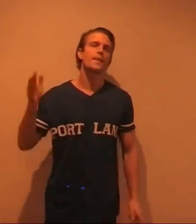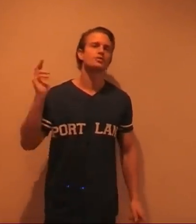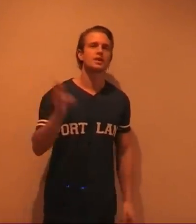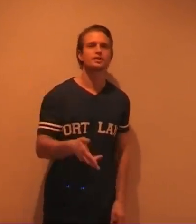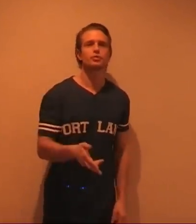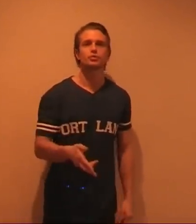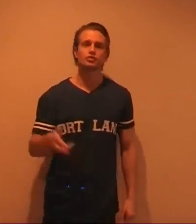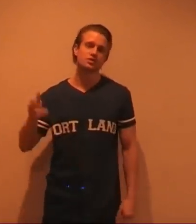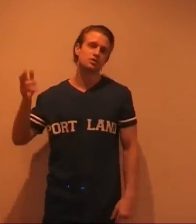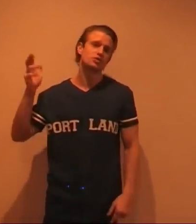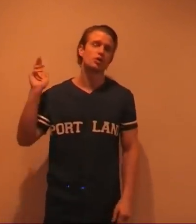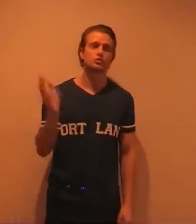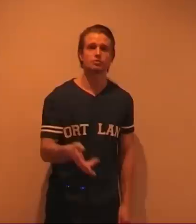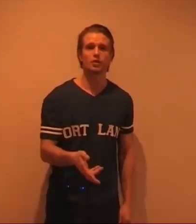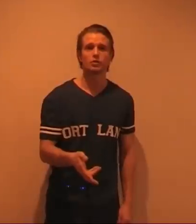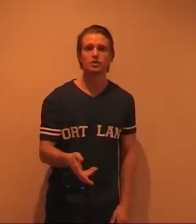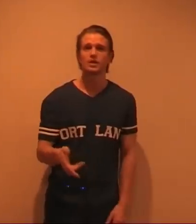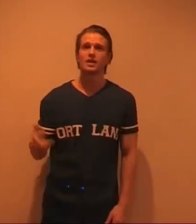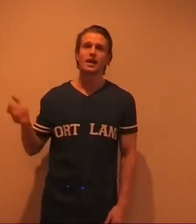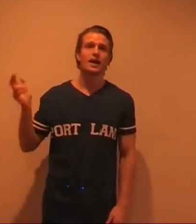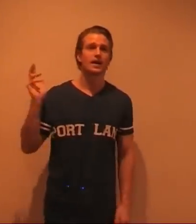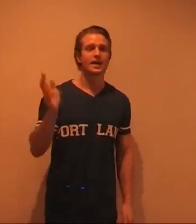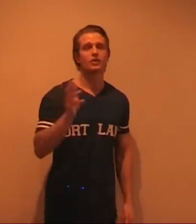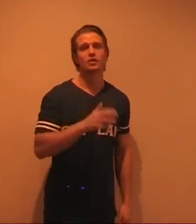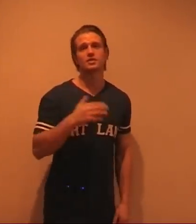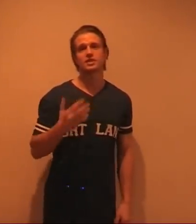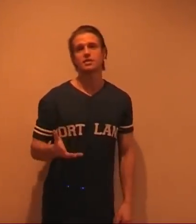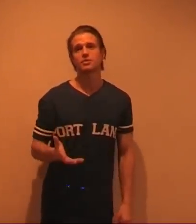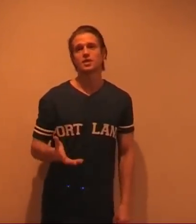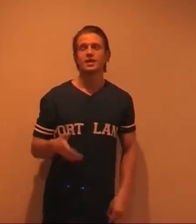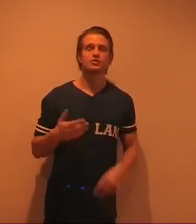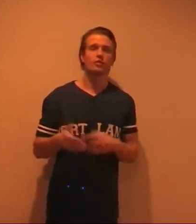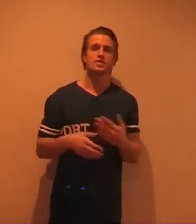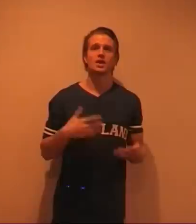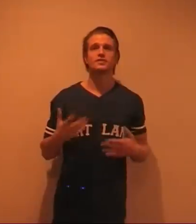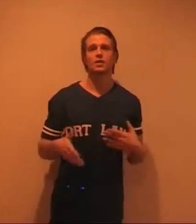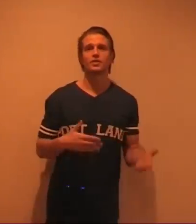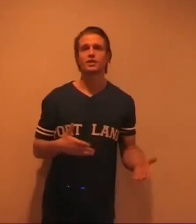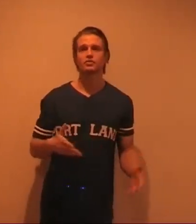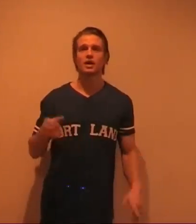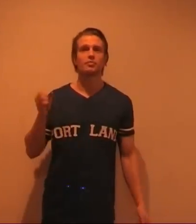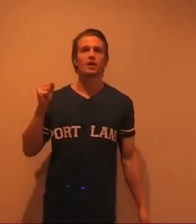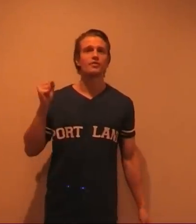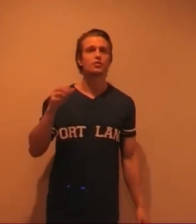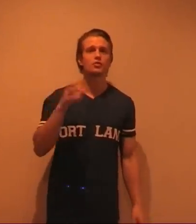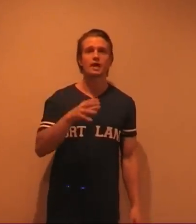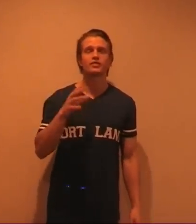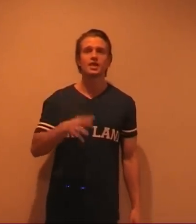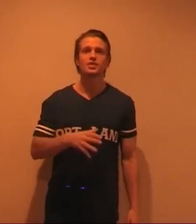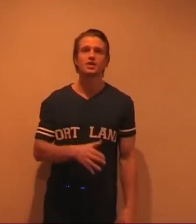Drink less booze. Try not to smoke. And get good night's sleep. It's obvious lifestyle things. Right. But if you do that for ten years